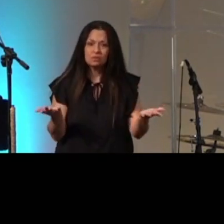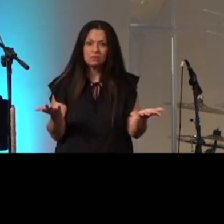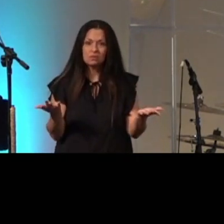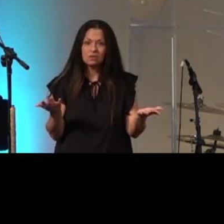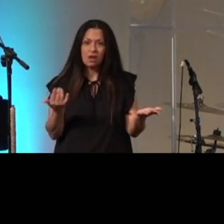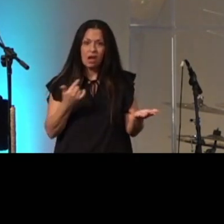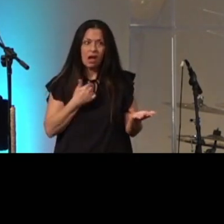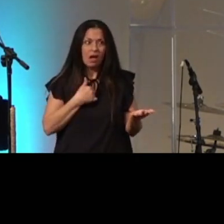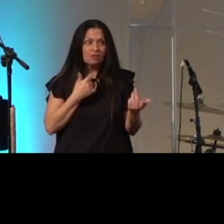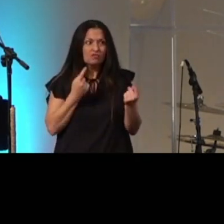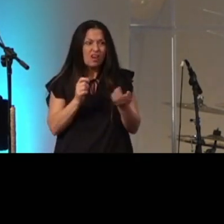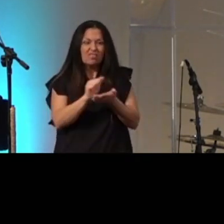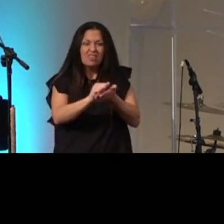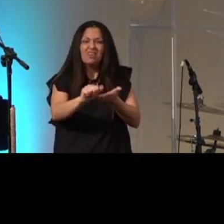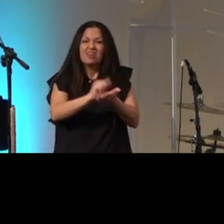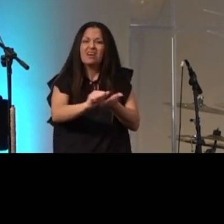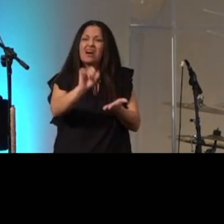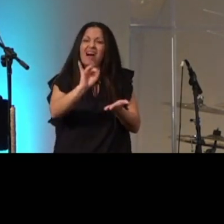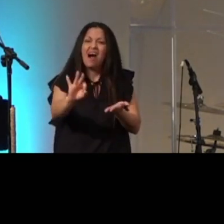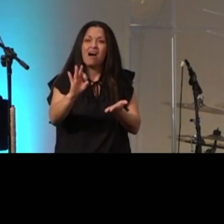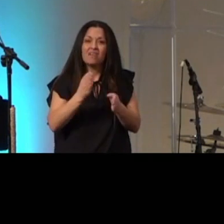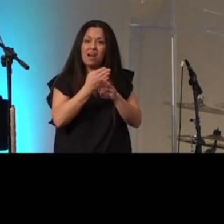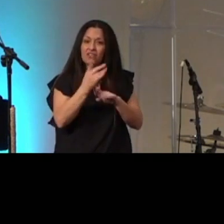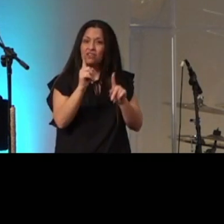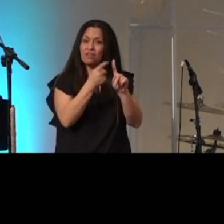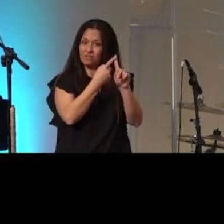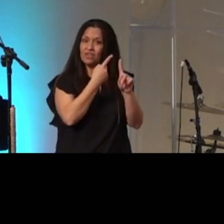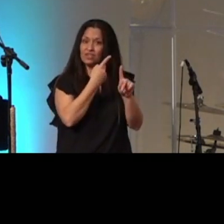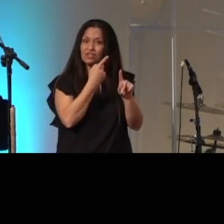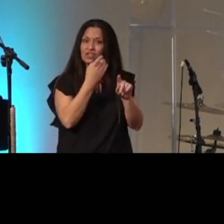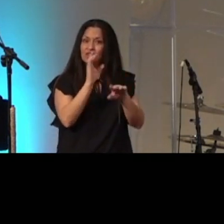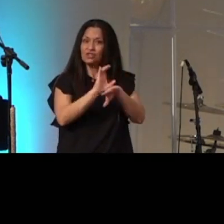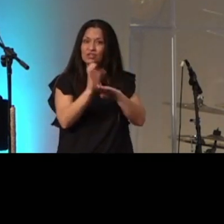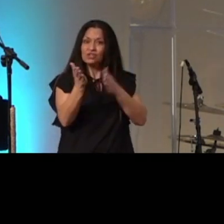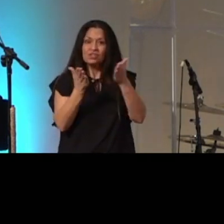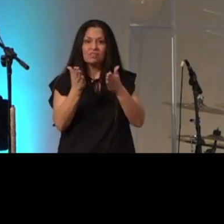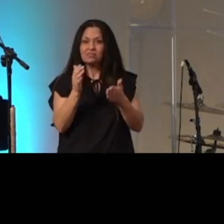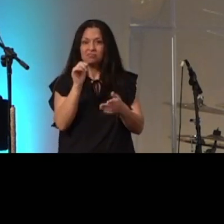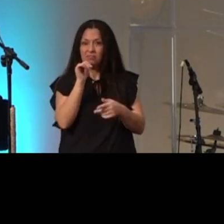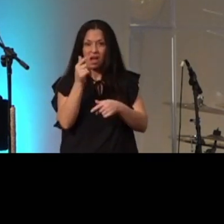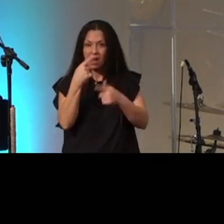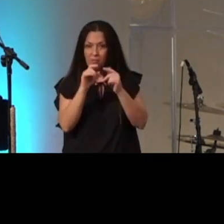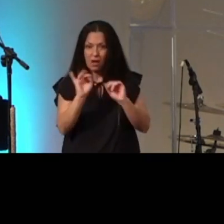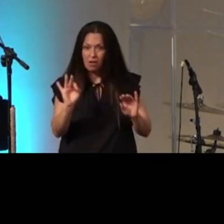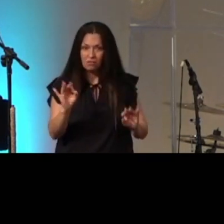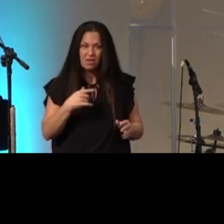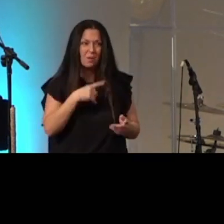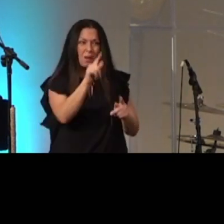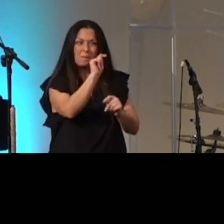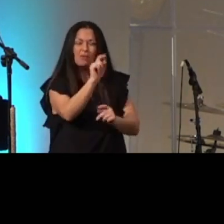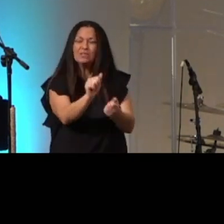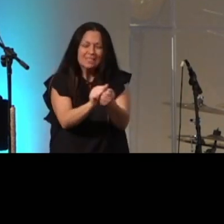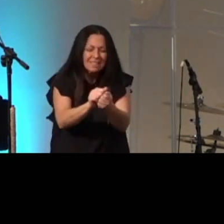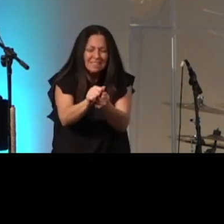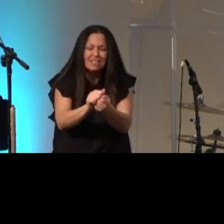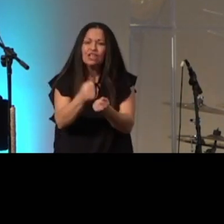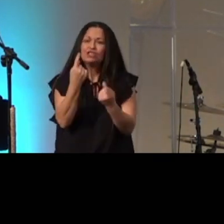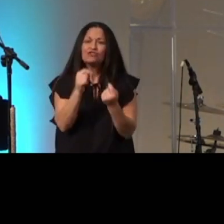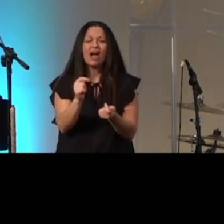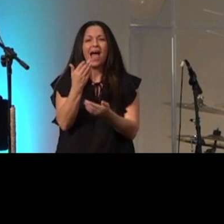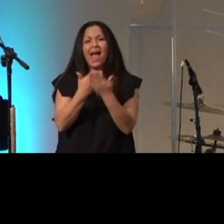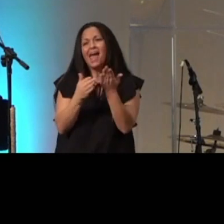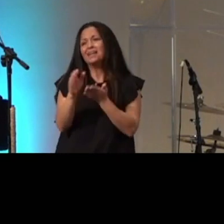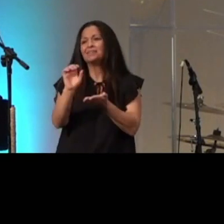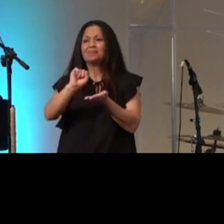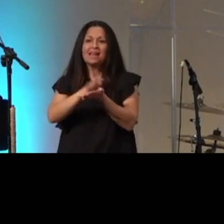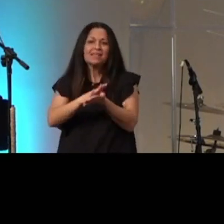I tried to get this stuff off after the first service it didn't come off I'm in the bathroom scrubbing try hand sanitizer try